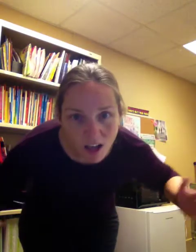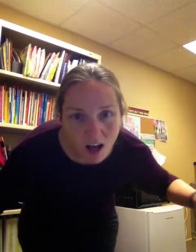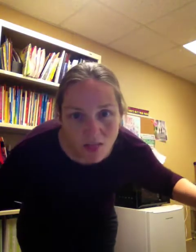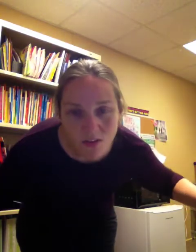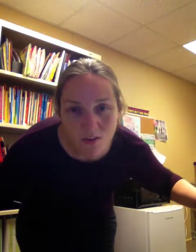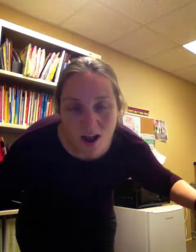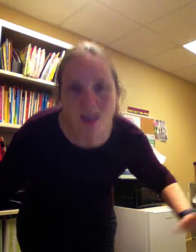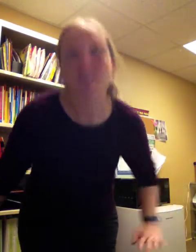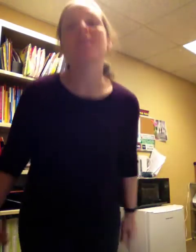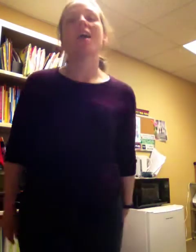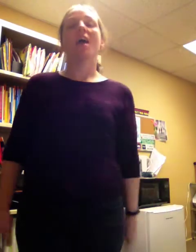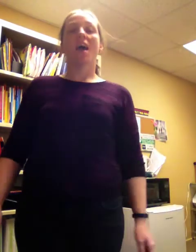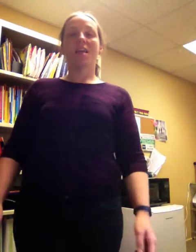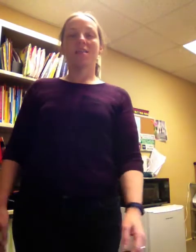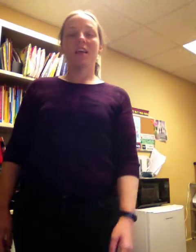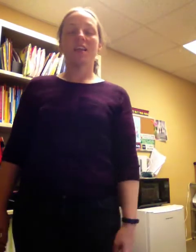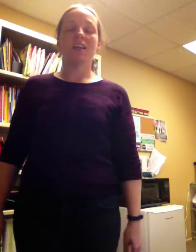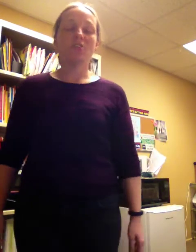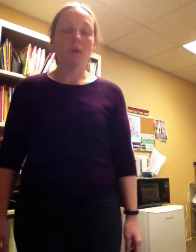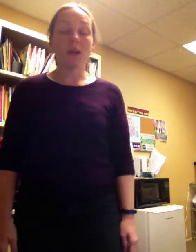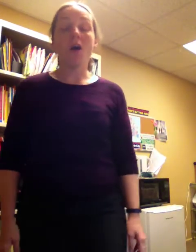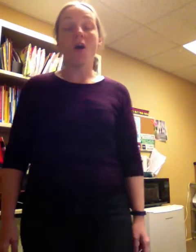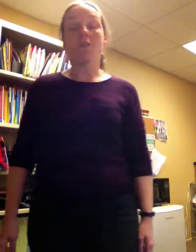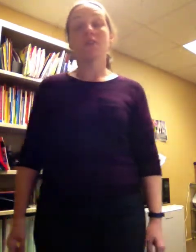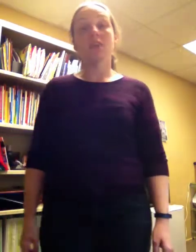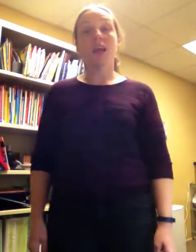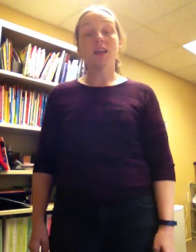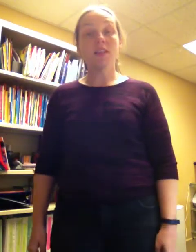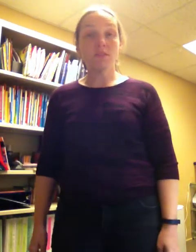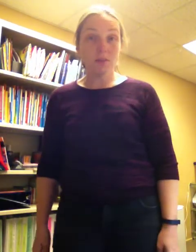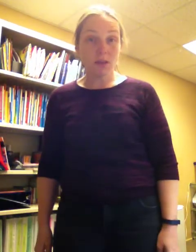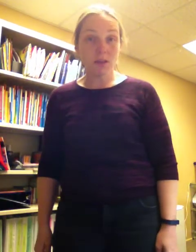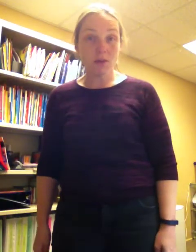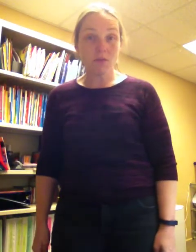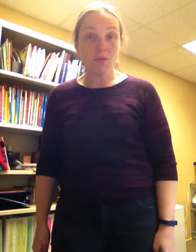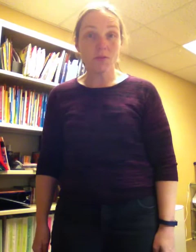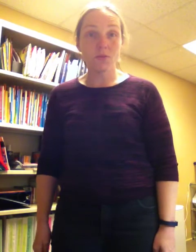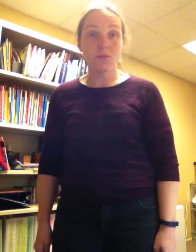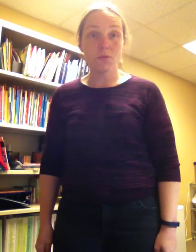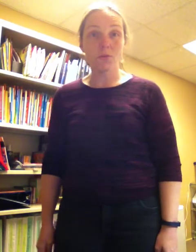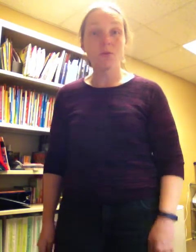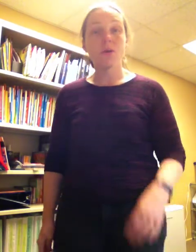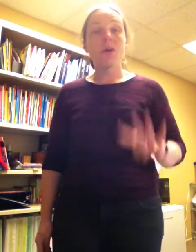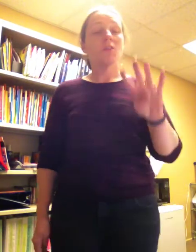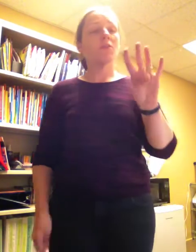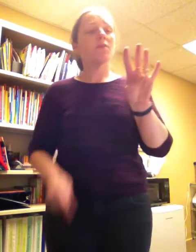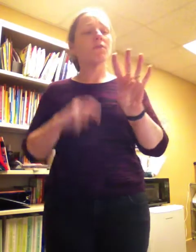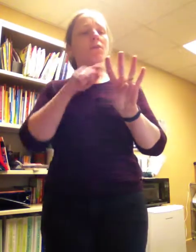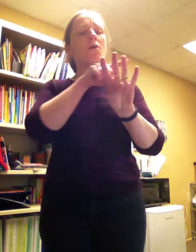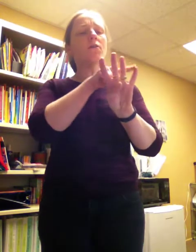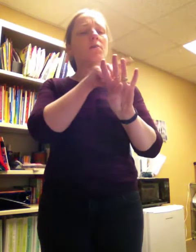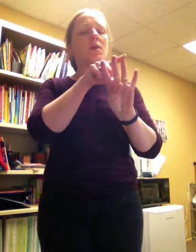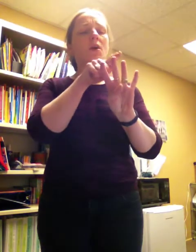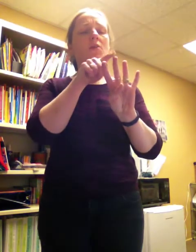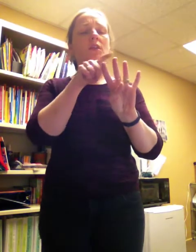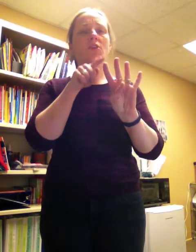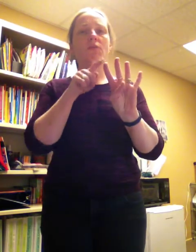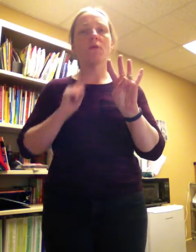on the ground, and then each went off to get another flamingo for the zoo. So we have four flamingos, and each four